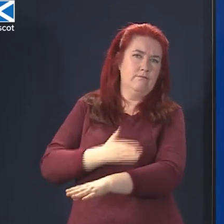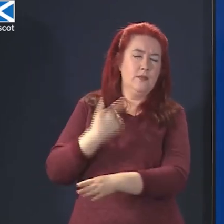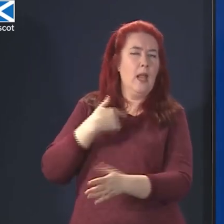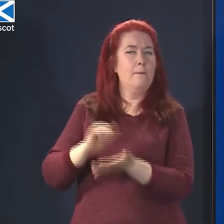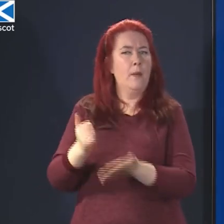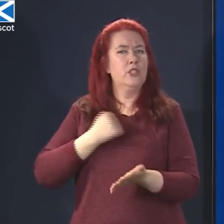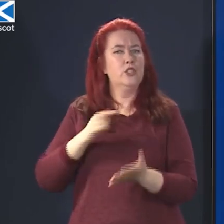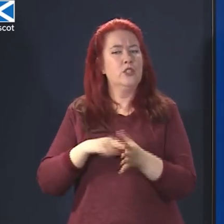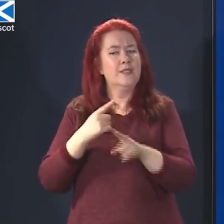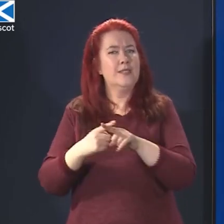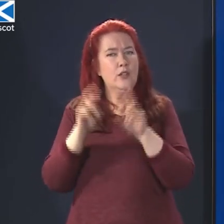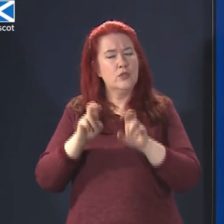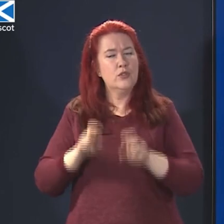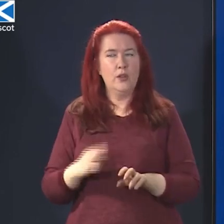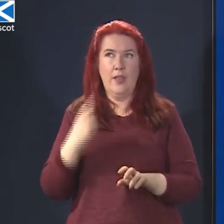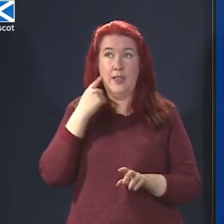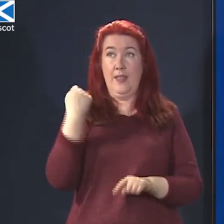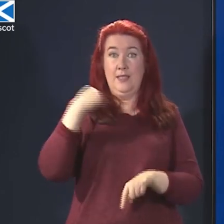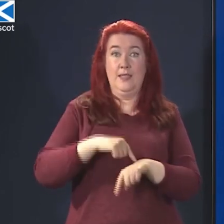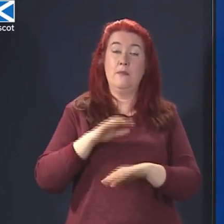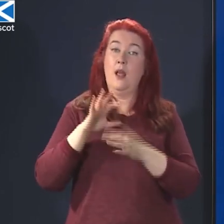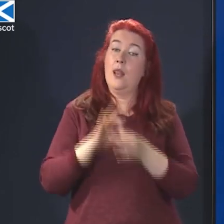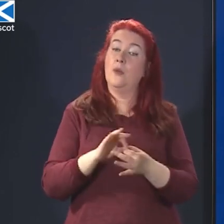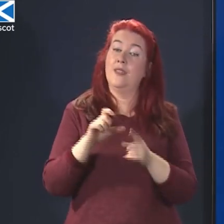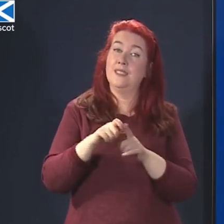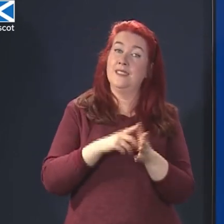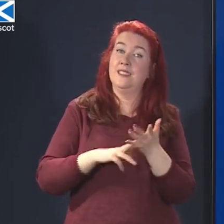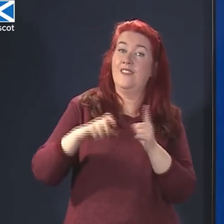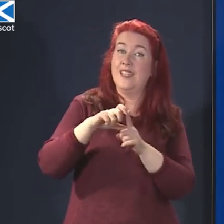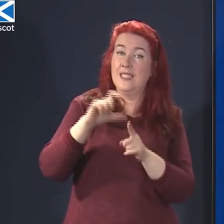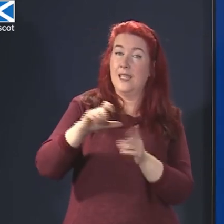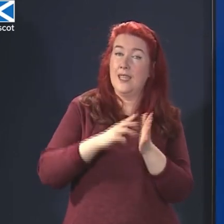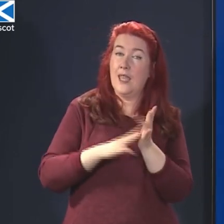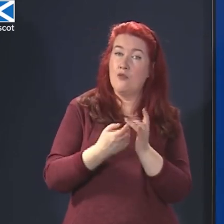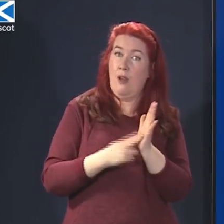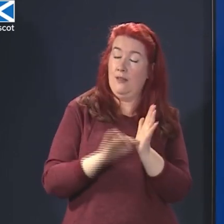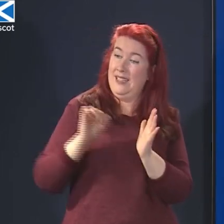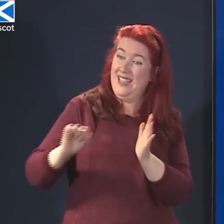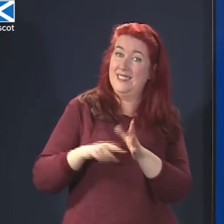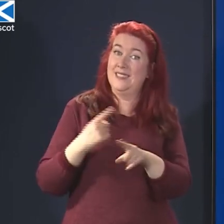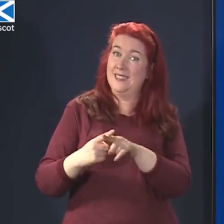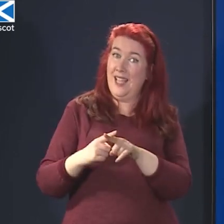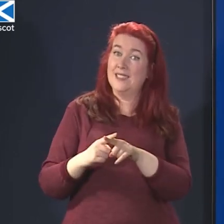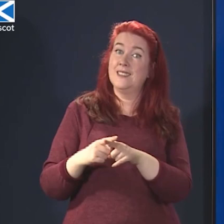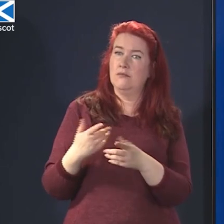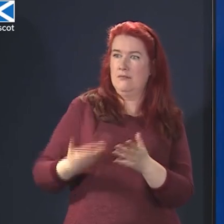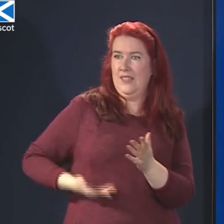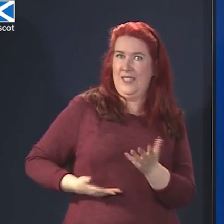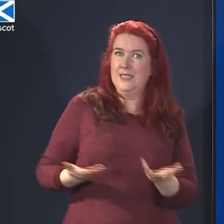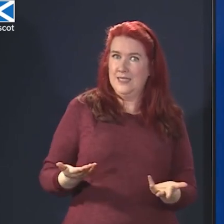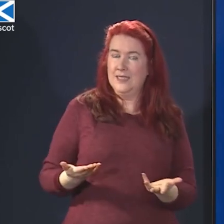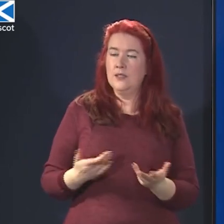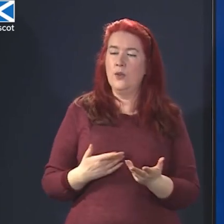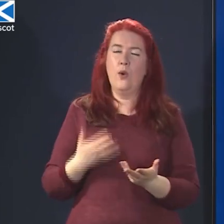return, I think it was when there were questions around David Cameron's tax affairs at the time. So, when these things are in the news, I think it is,